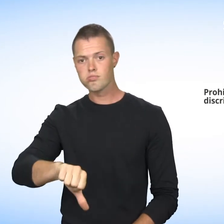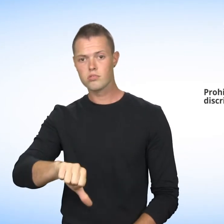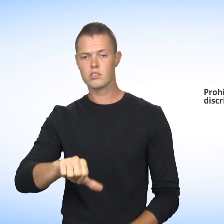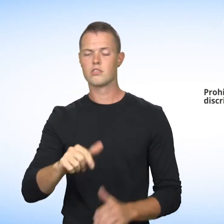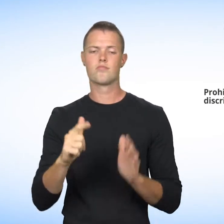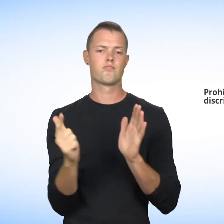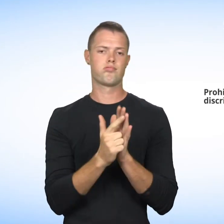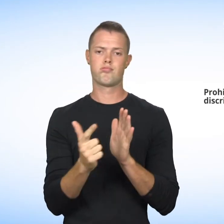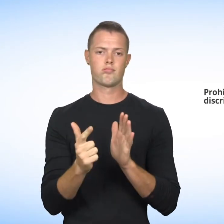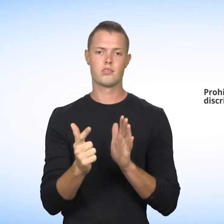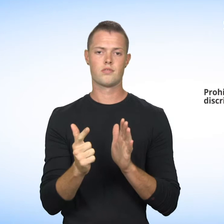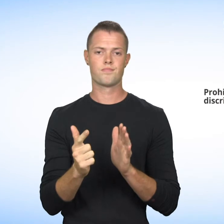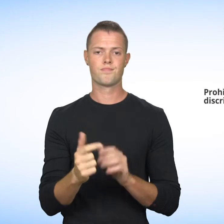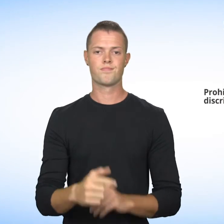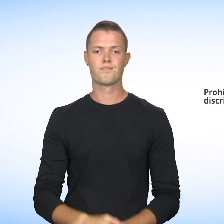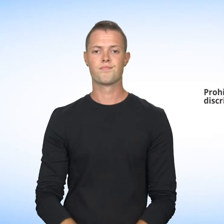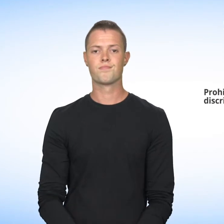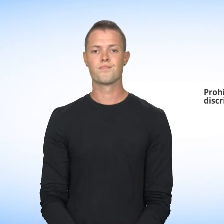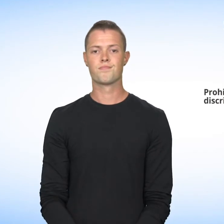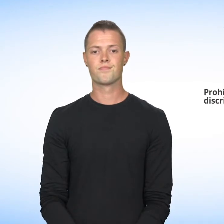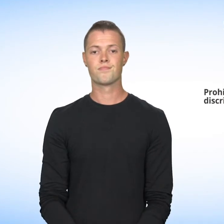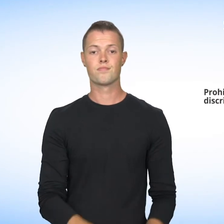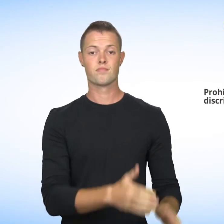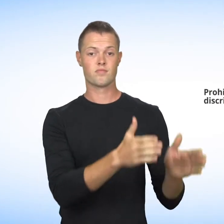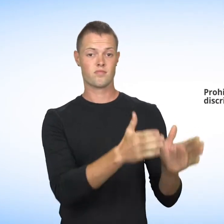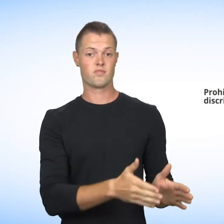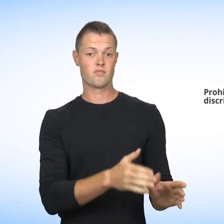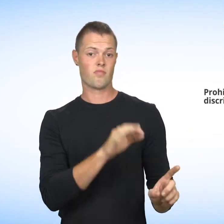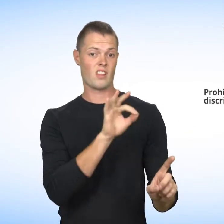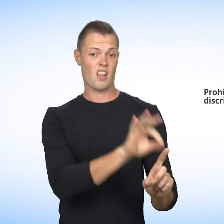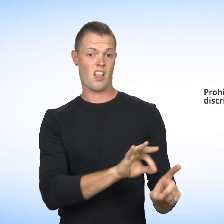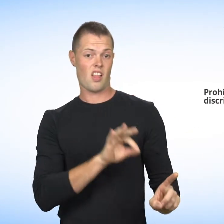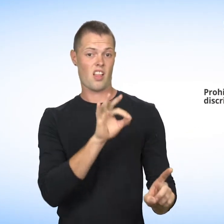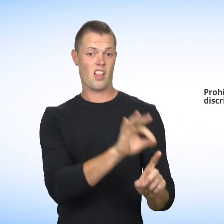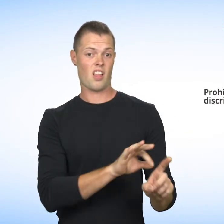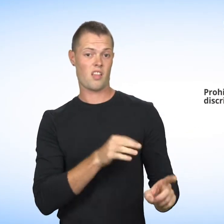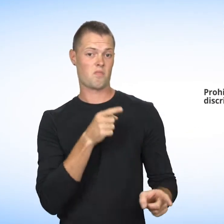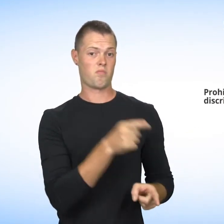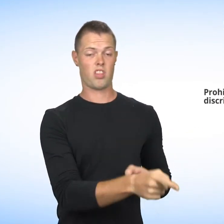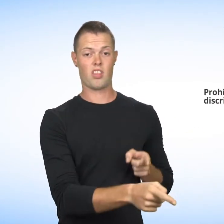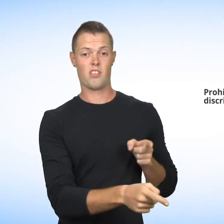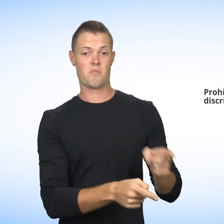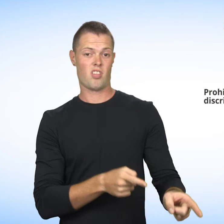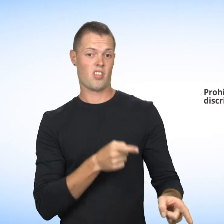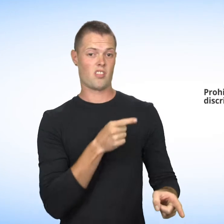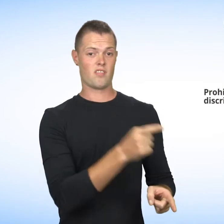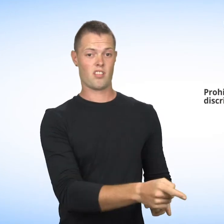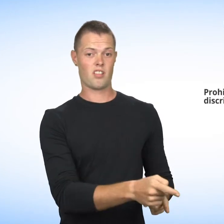This means you cannot be treated differently because of your social condition. Also, you cannot be the target